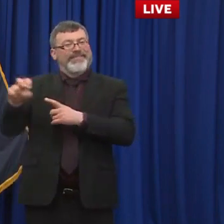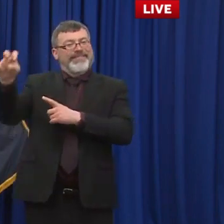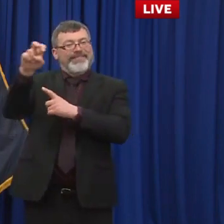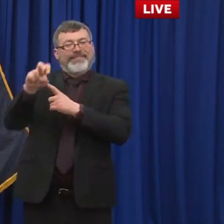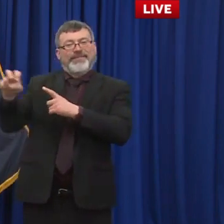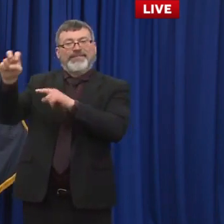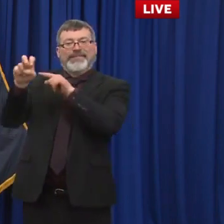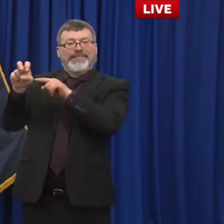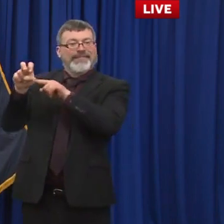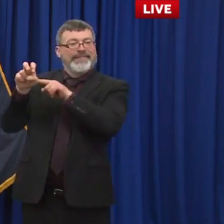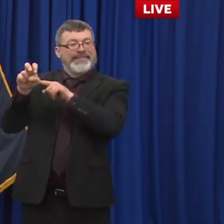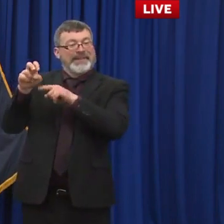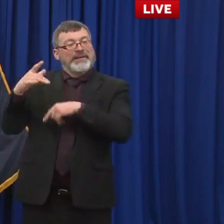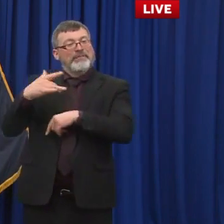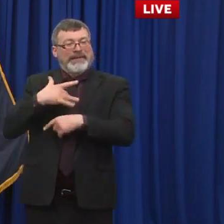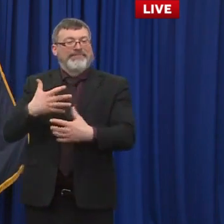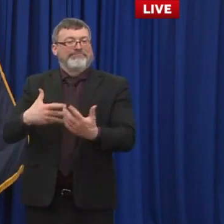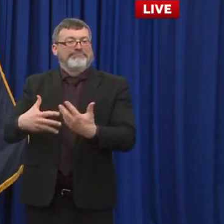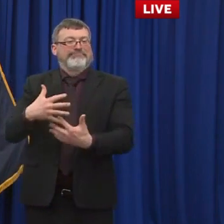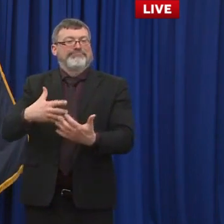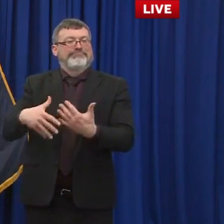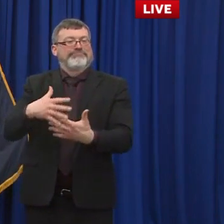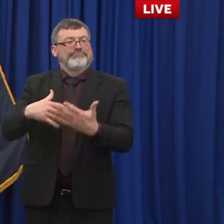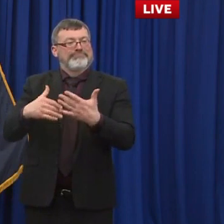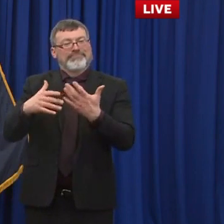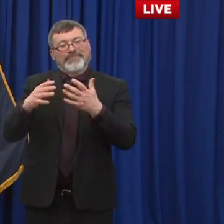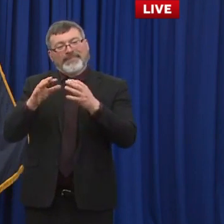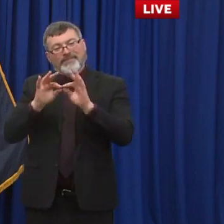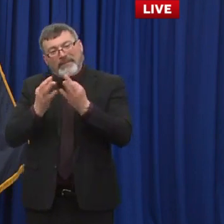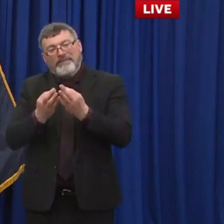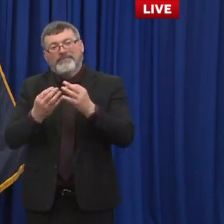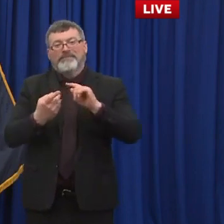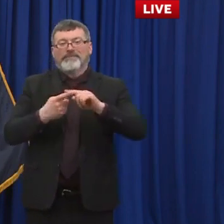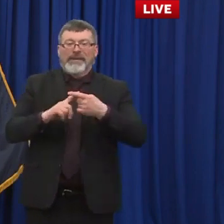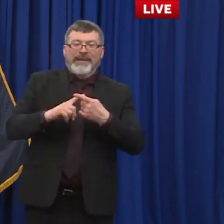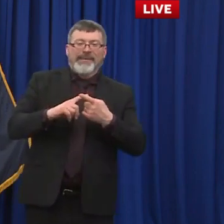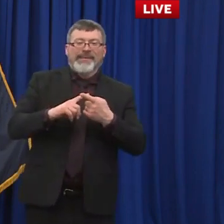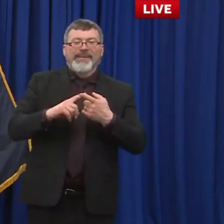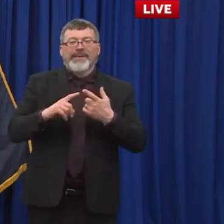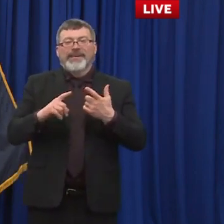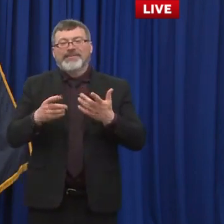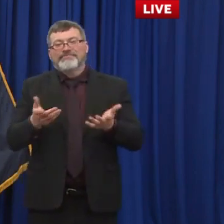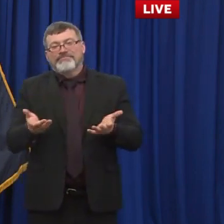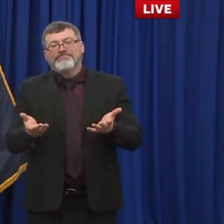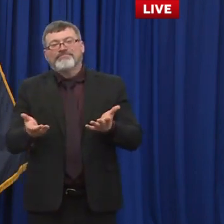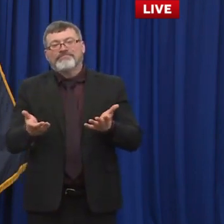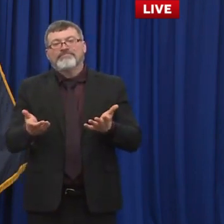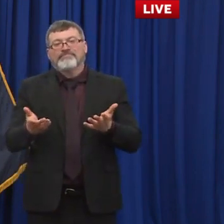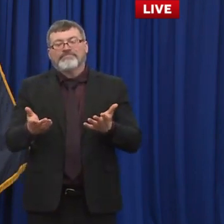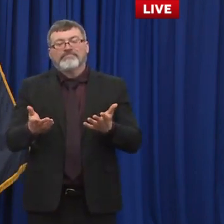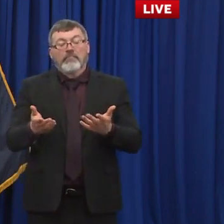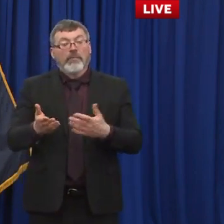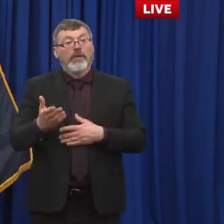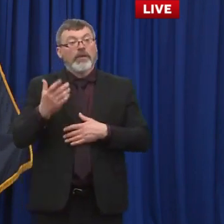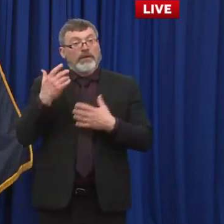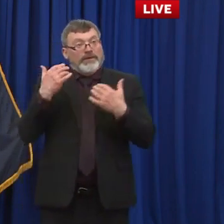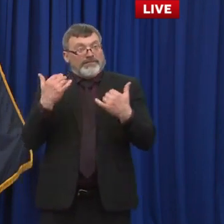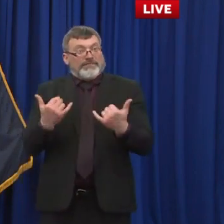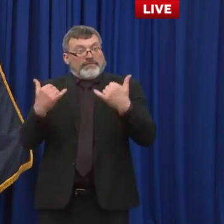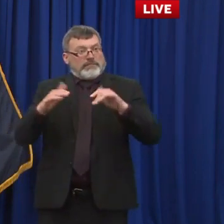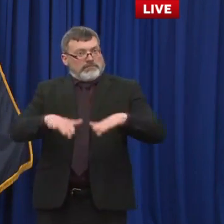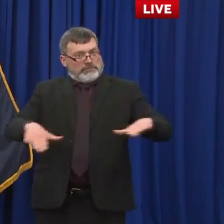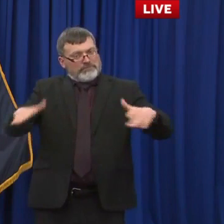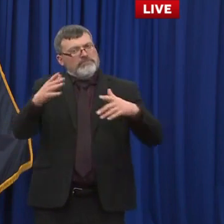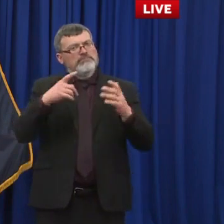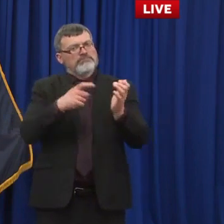airlines have done a very good job of you know i think they all require masks i think that's a national standard right now um and they i think they've done a good job managing the